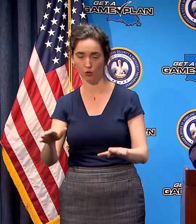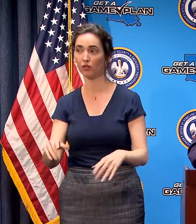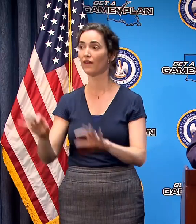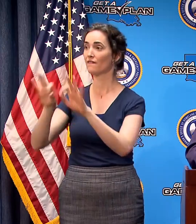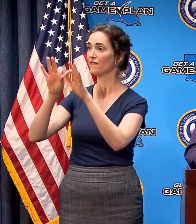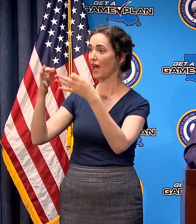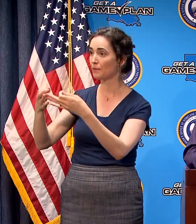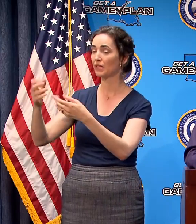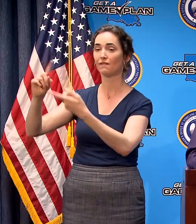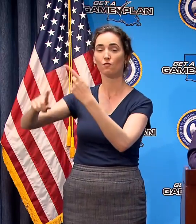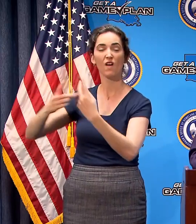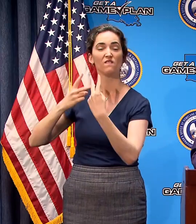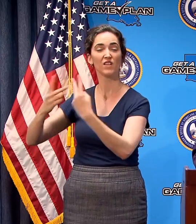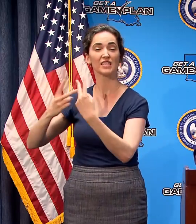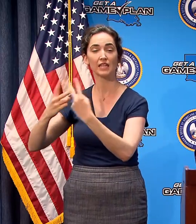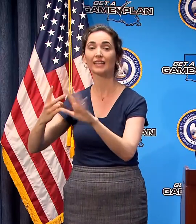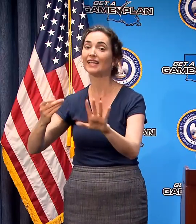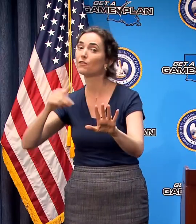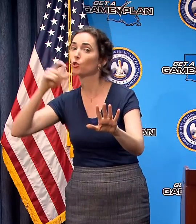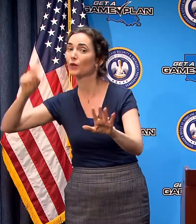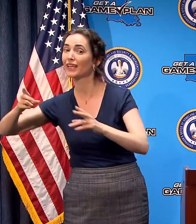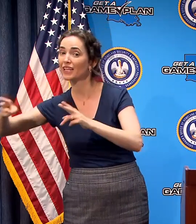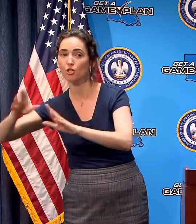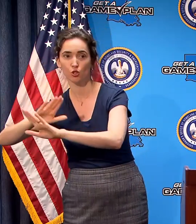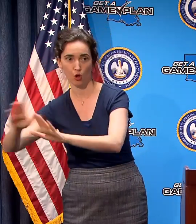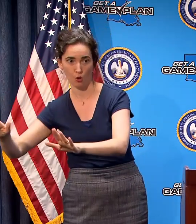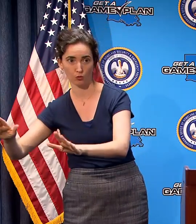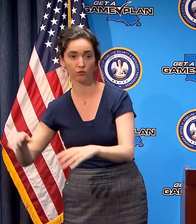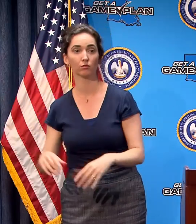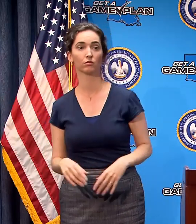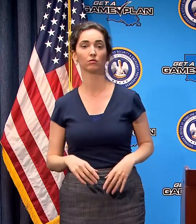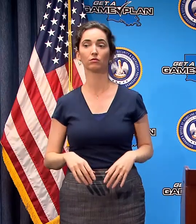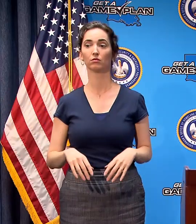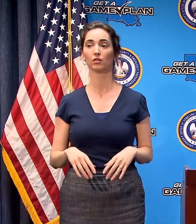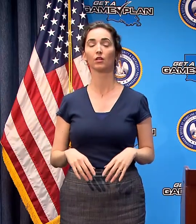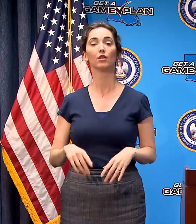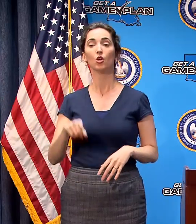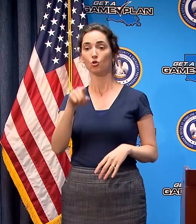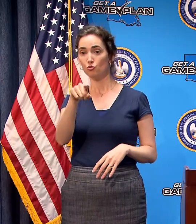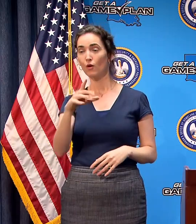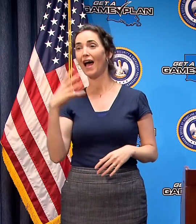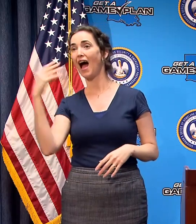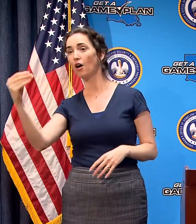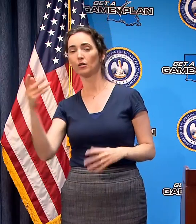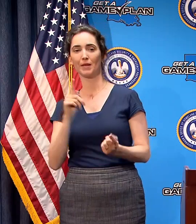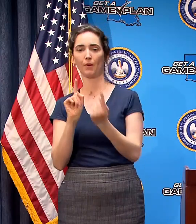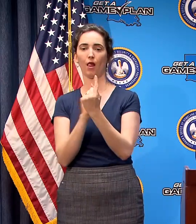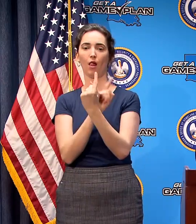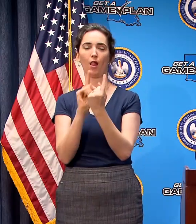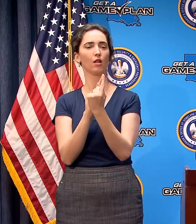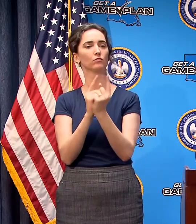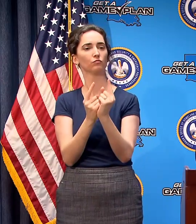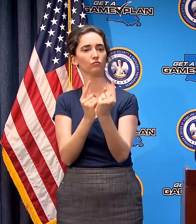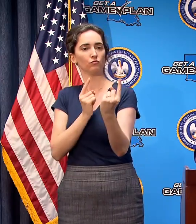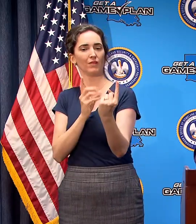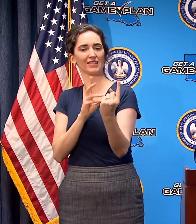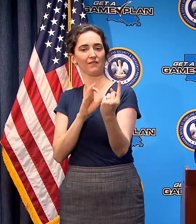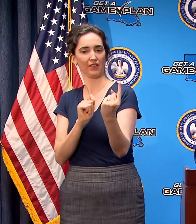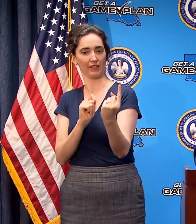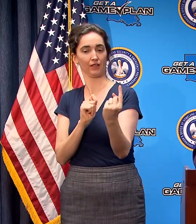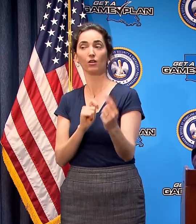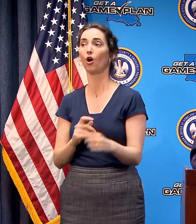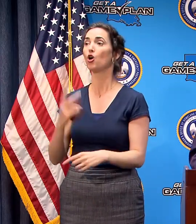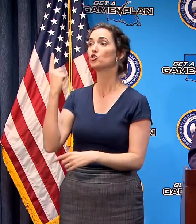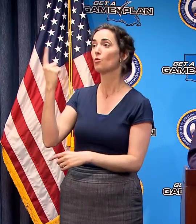there is no urgent need maintain less than six feet of distance from you and others when you go out or visit a loved one in the